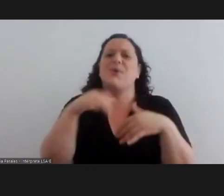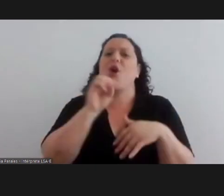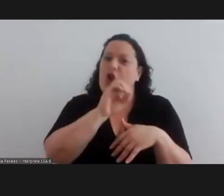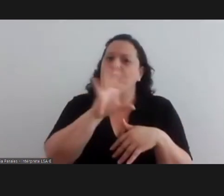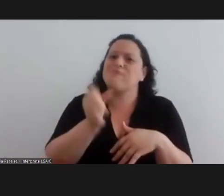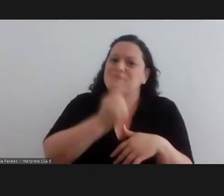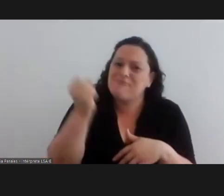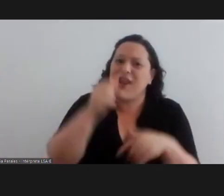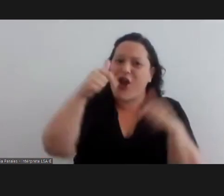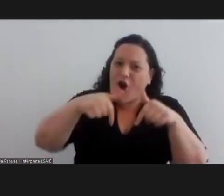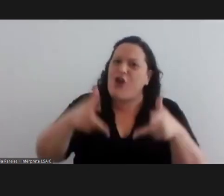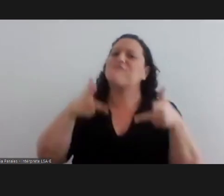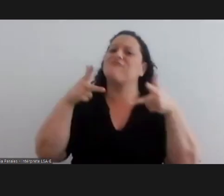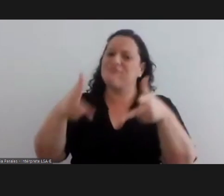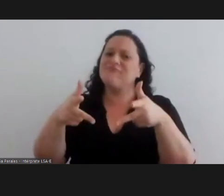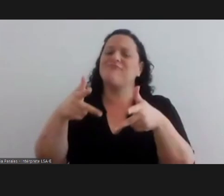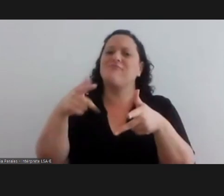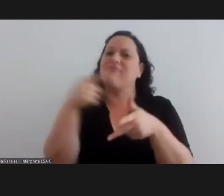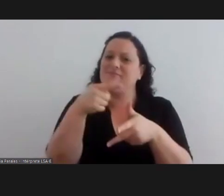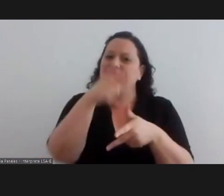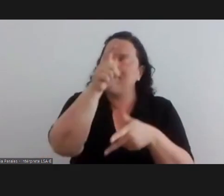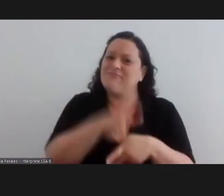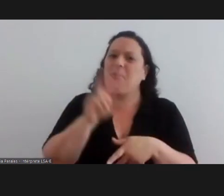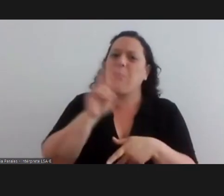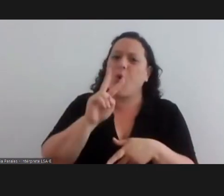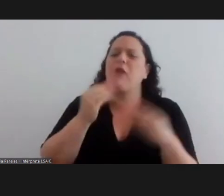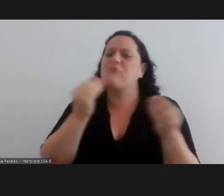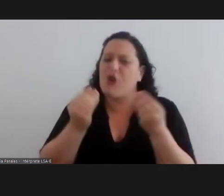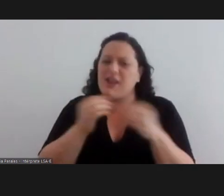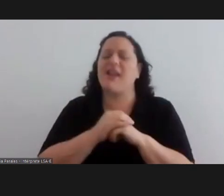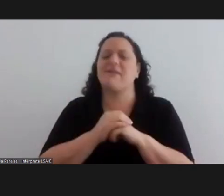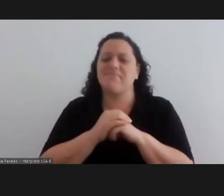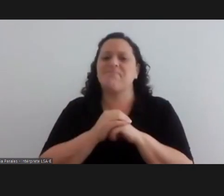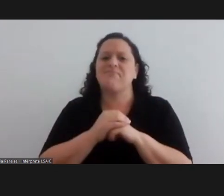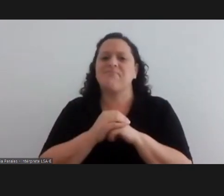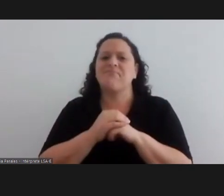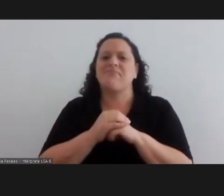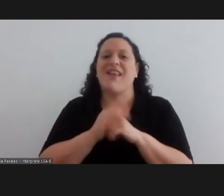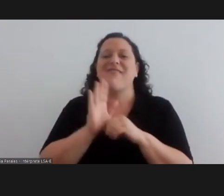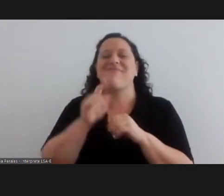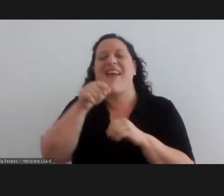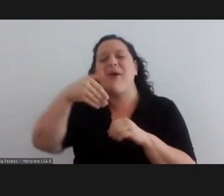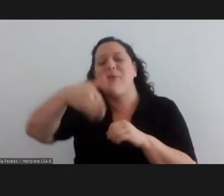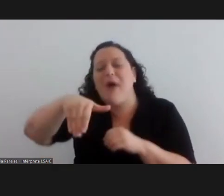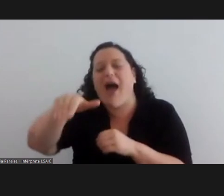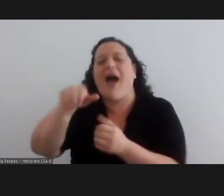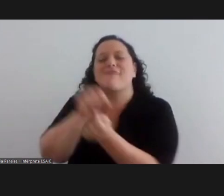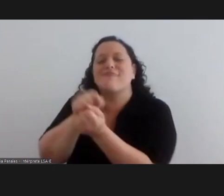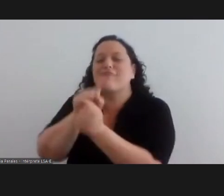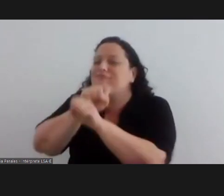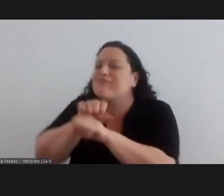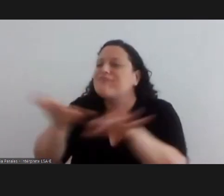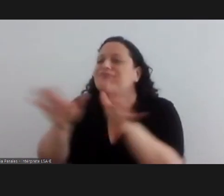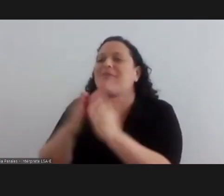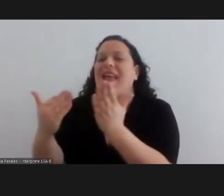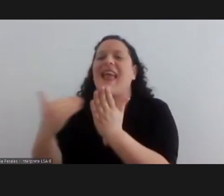it's good to name her right now because uh there will be